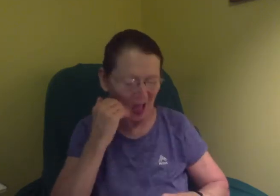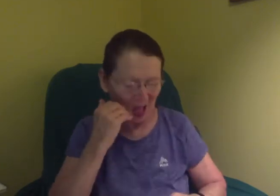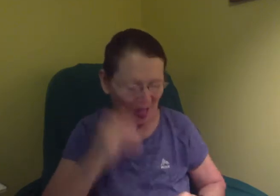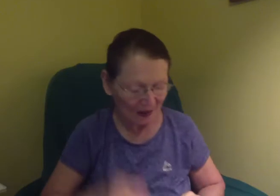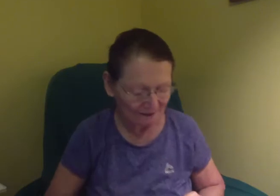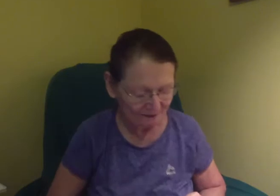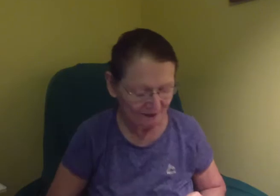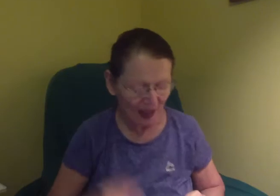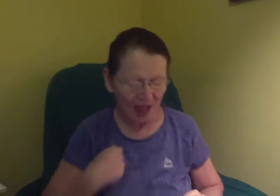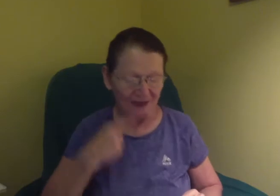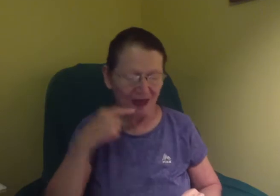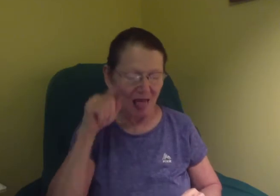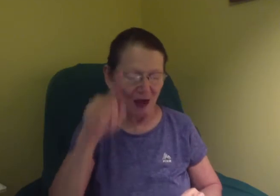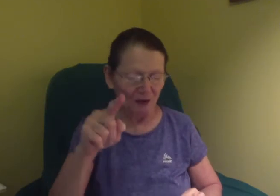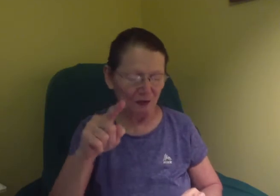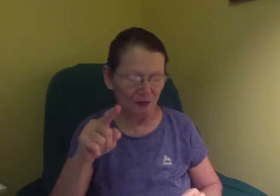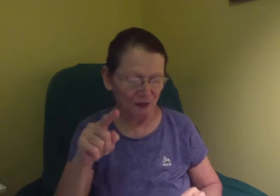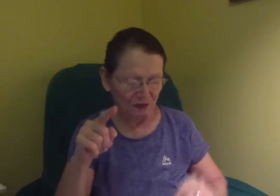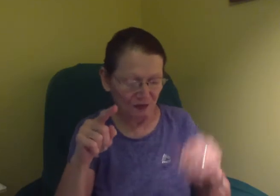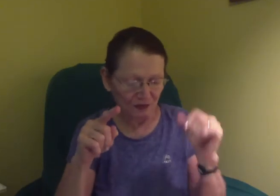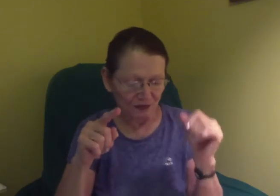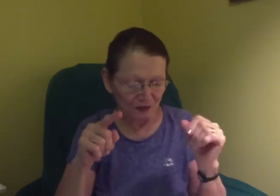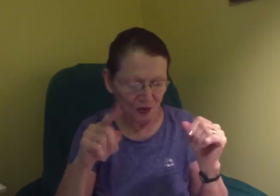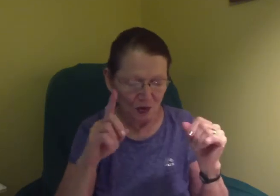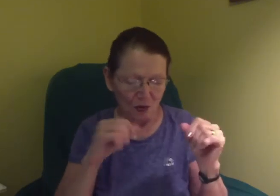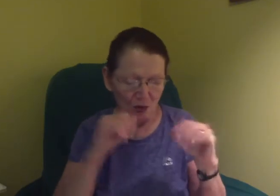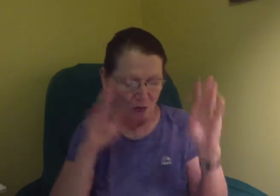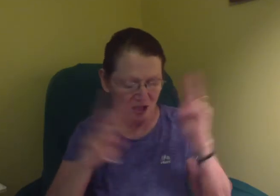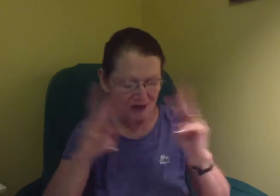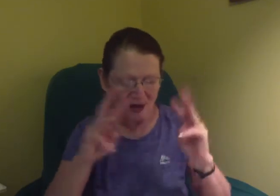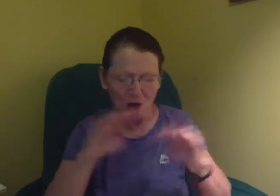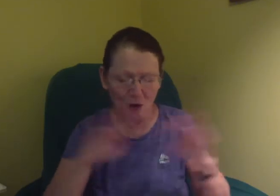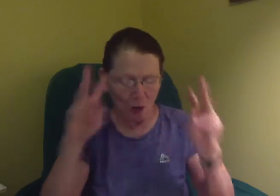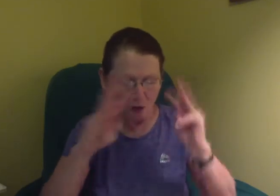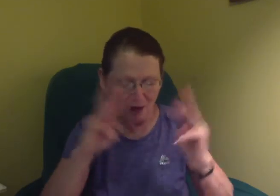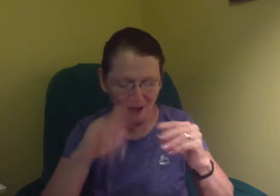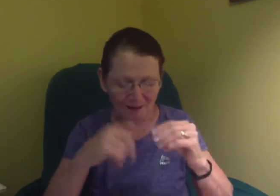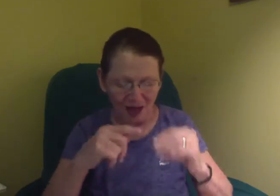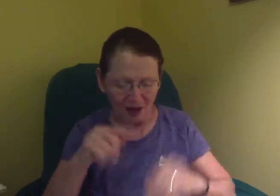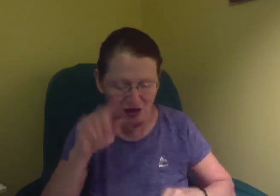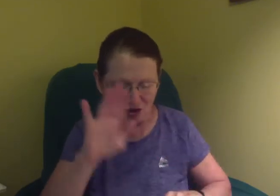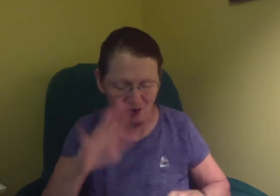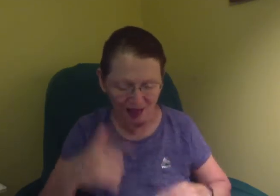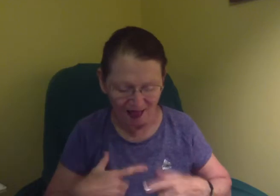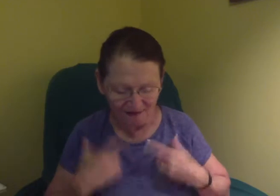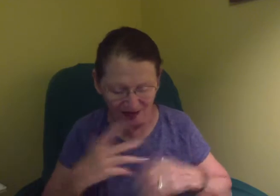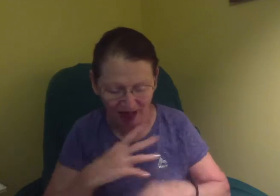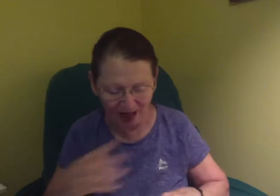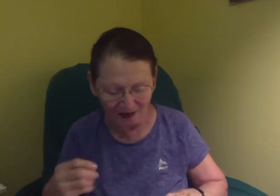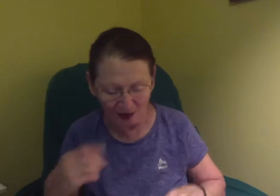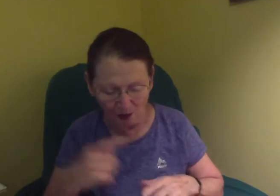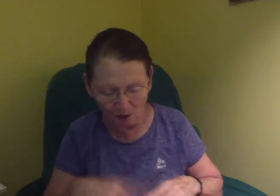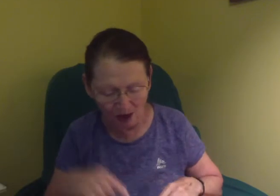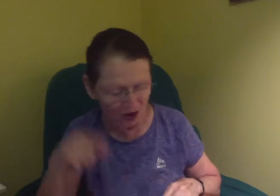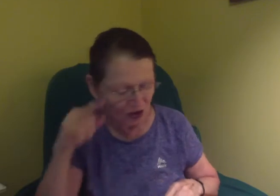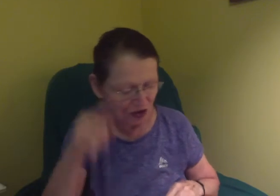and there were many other that were